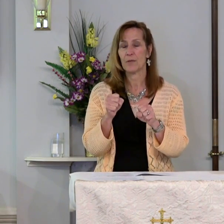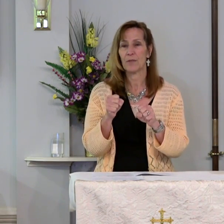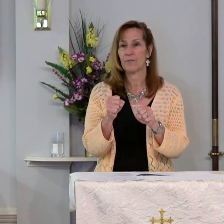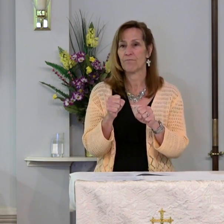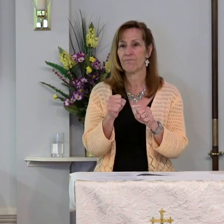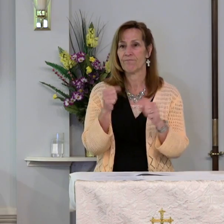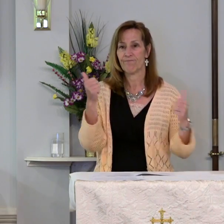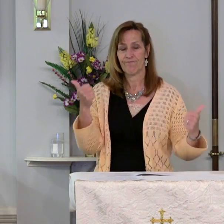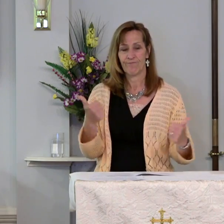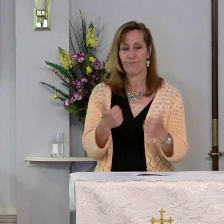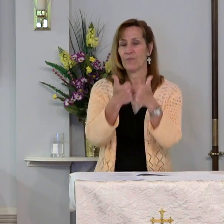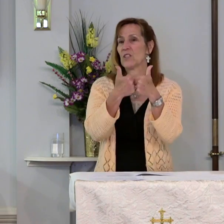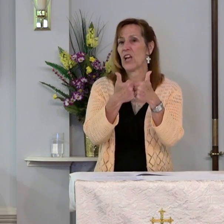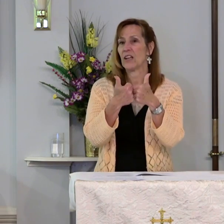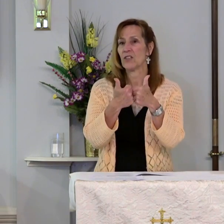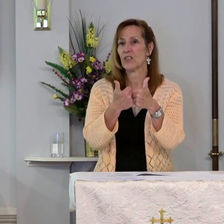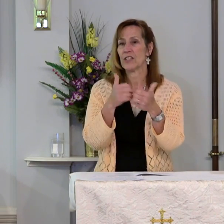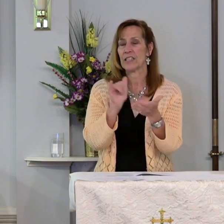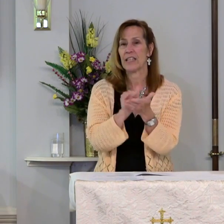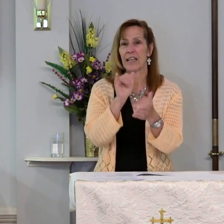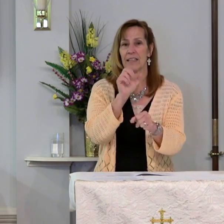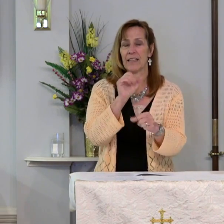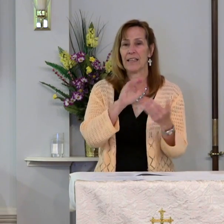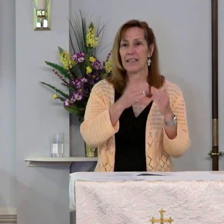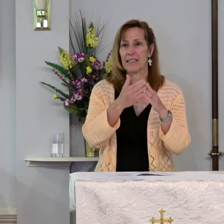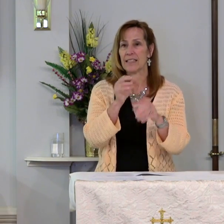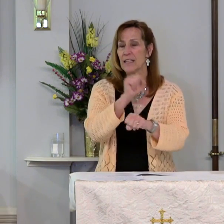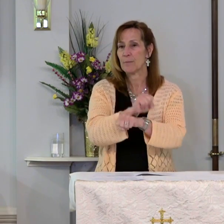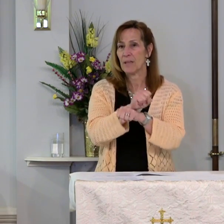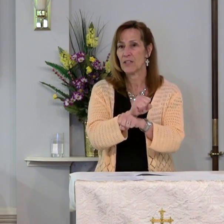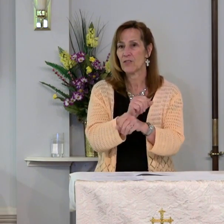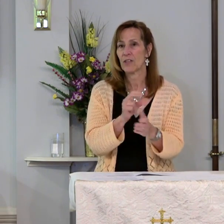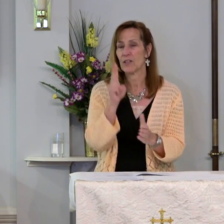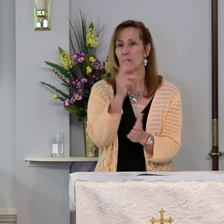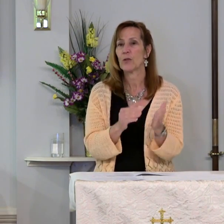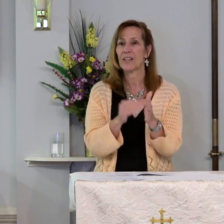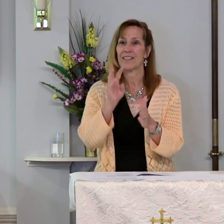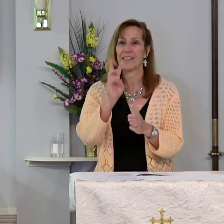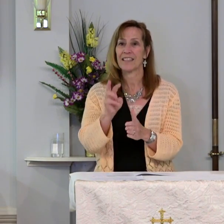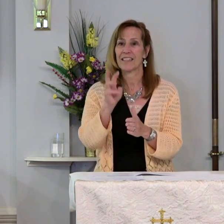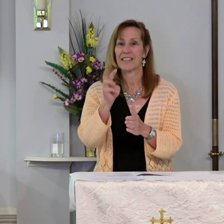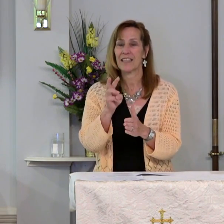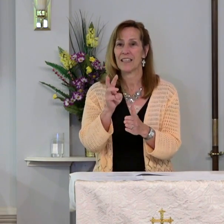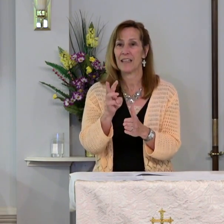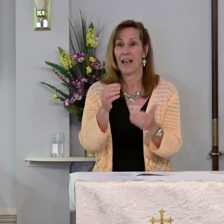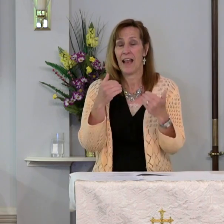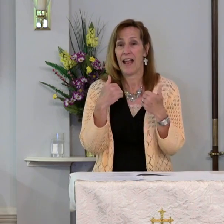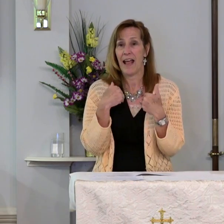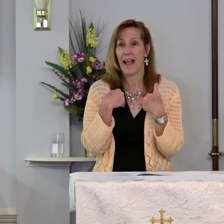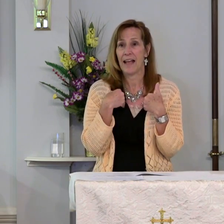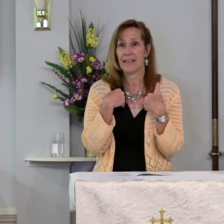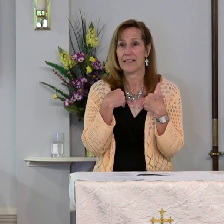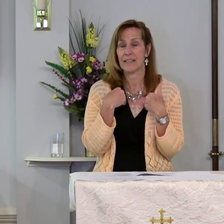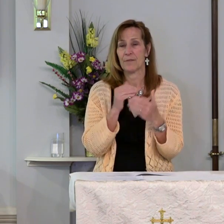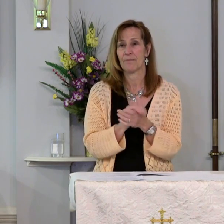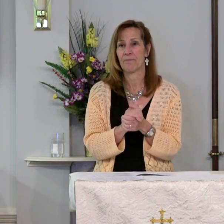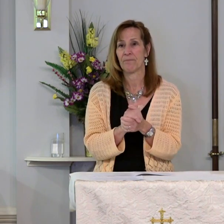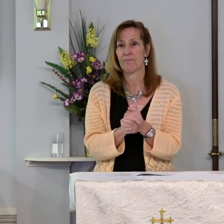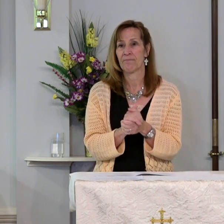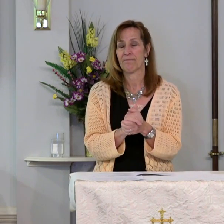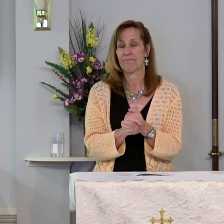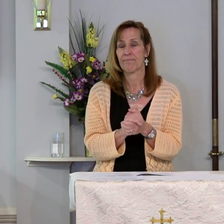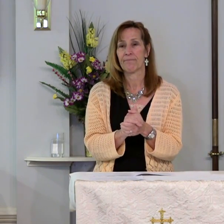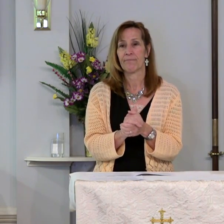challenges that city ministry in 2016 places before its aging